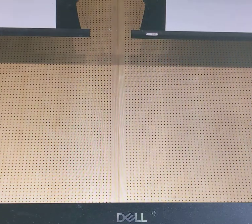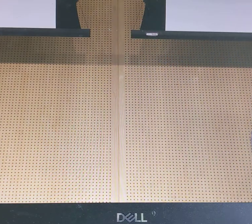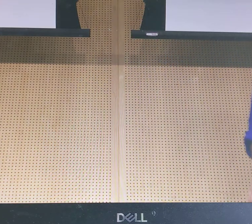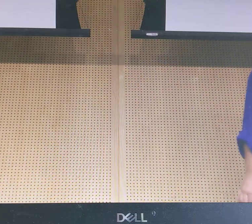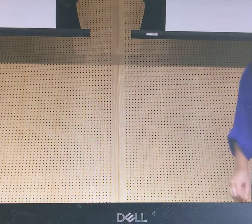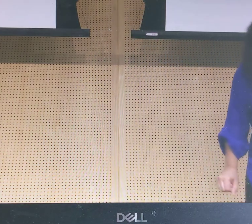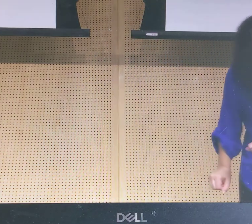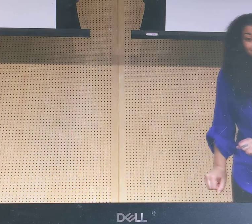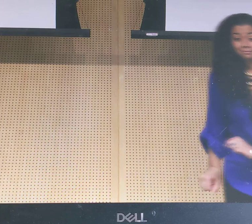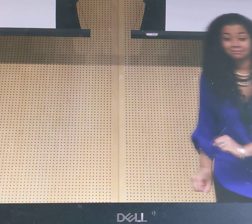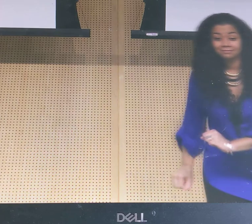book right now.